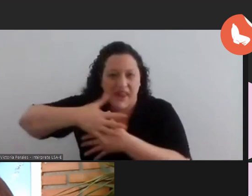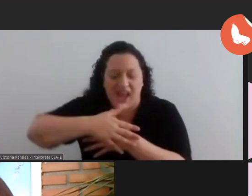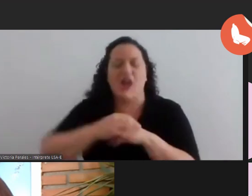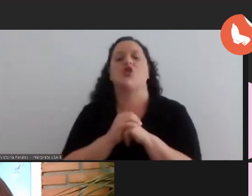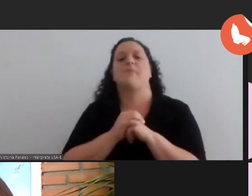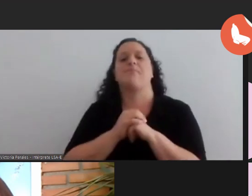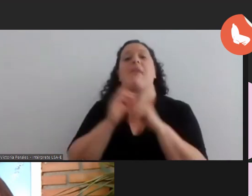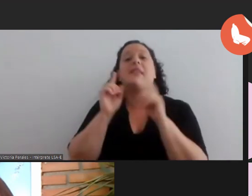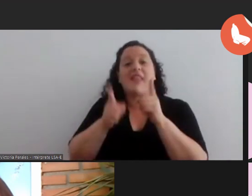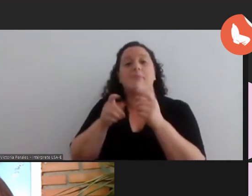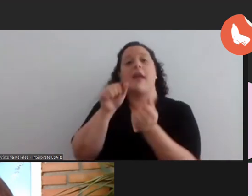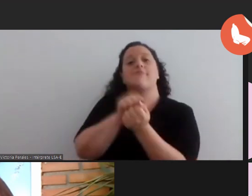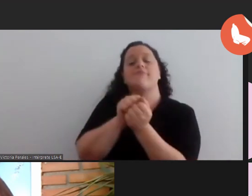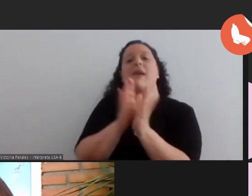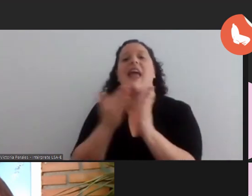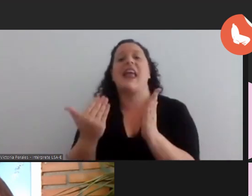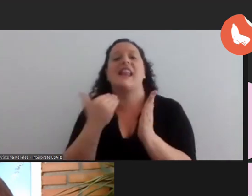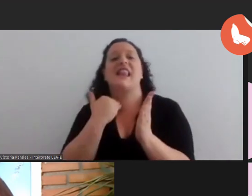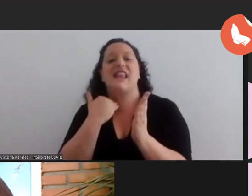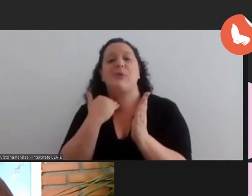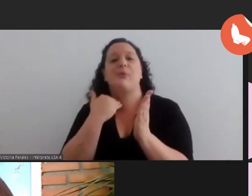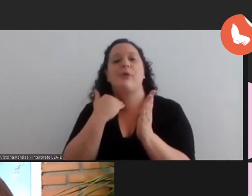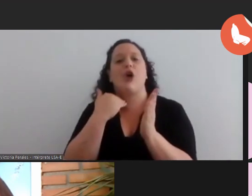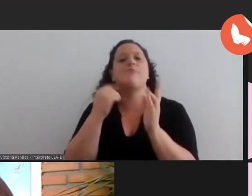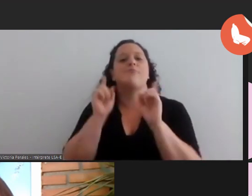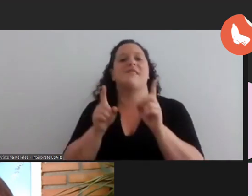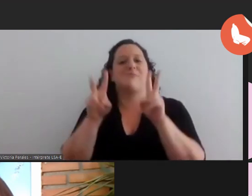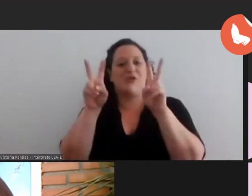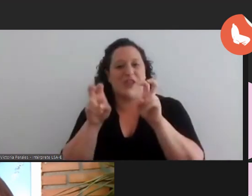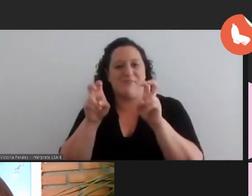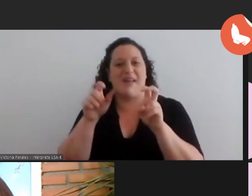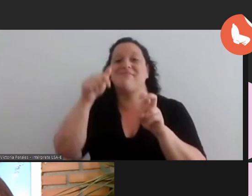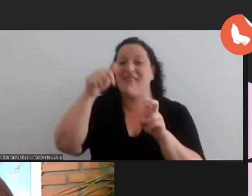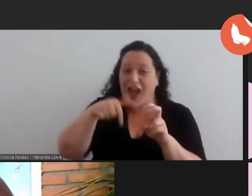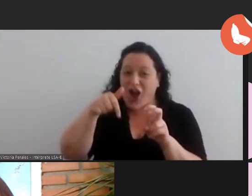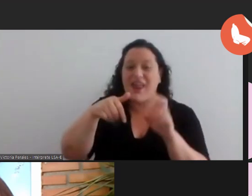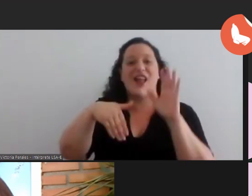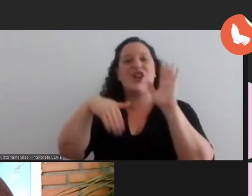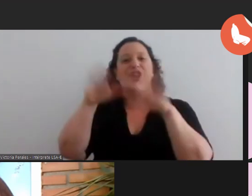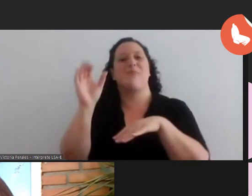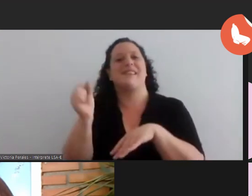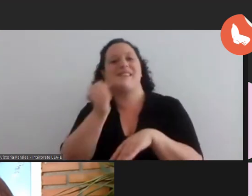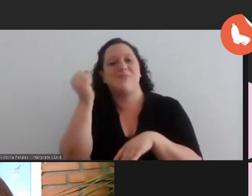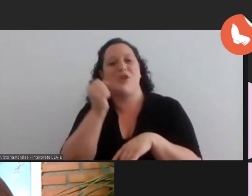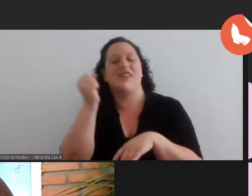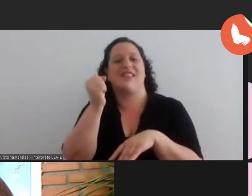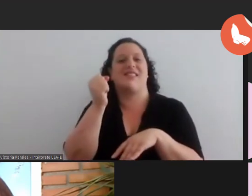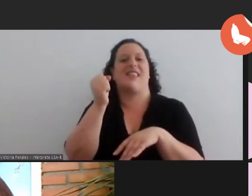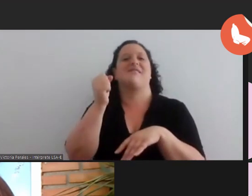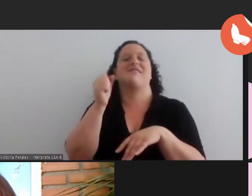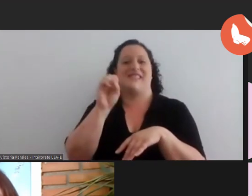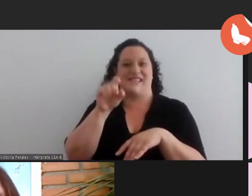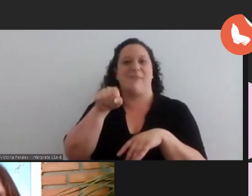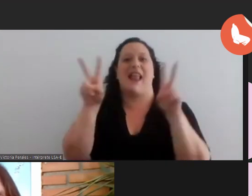as a film critic and in 2018 she published the book and now the